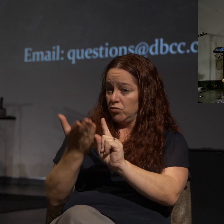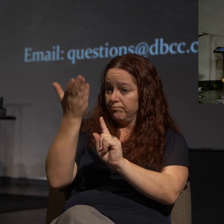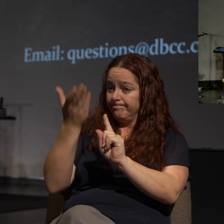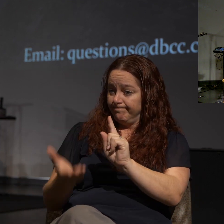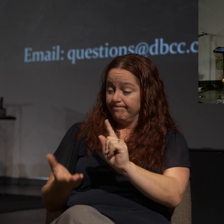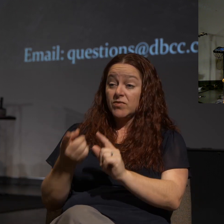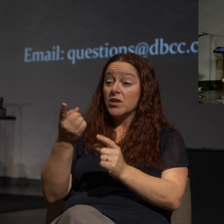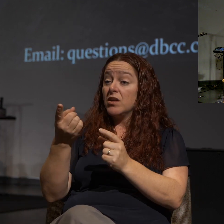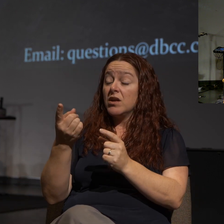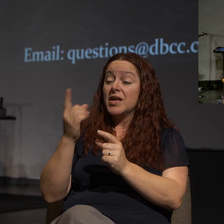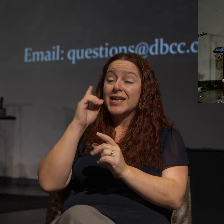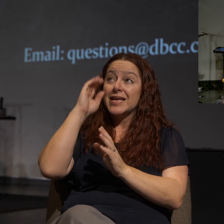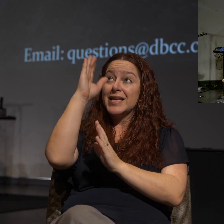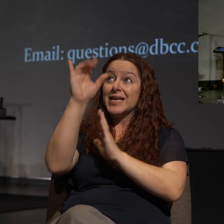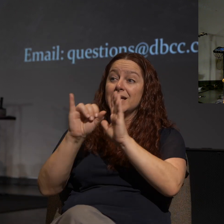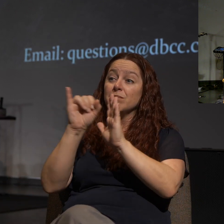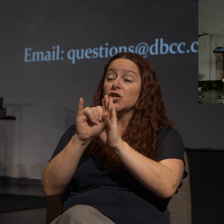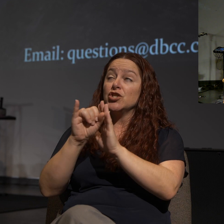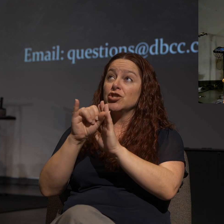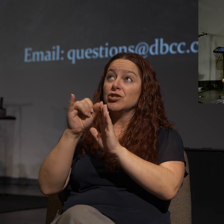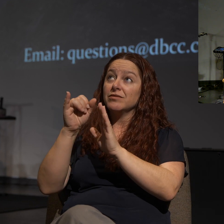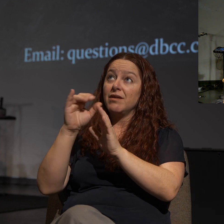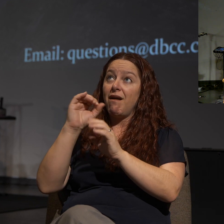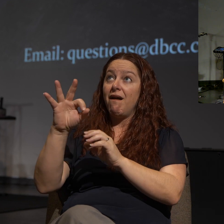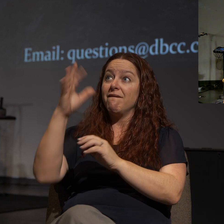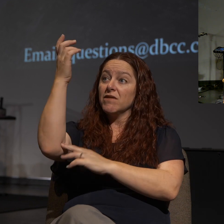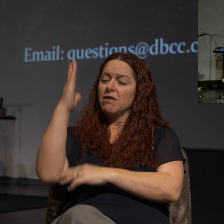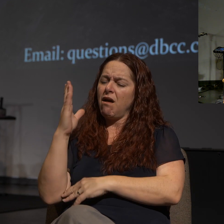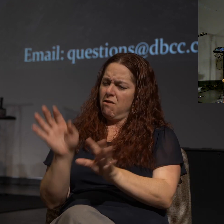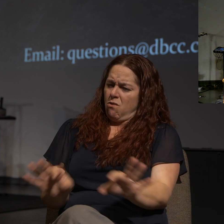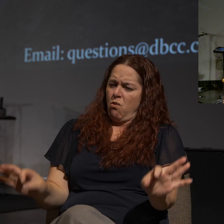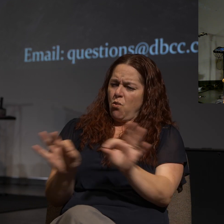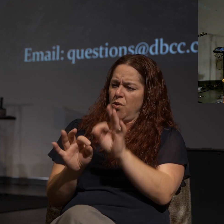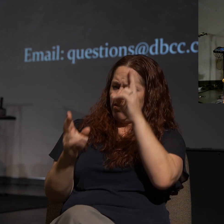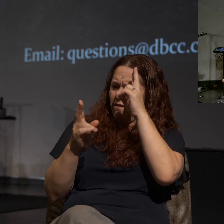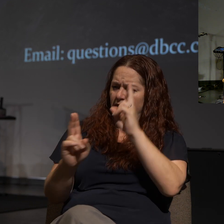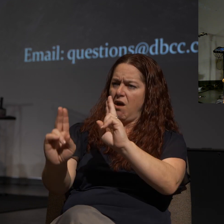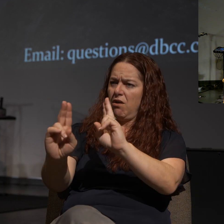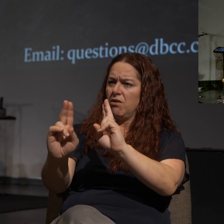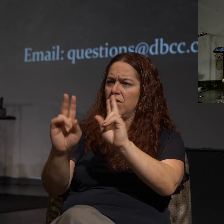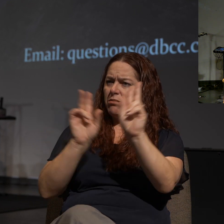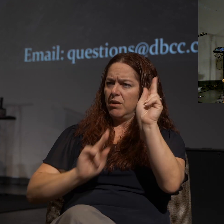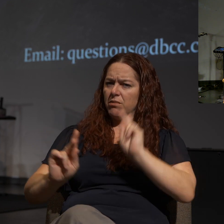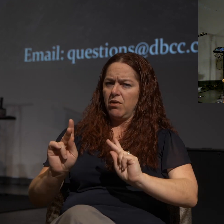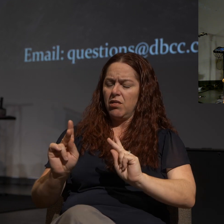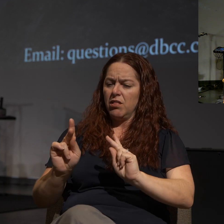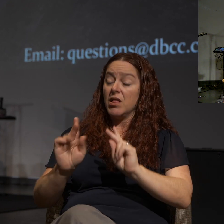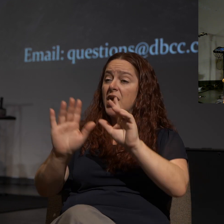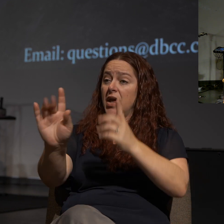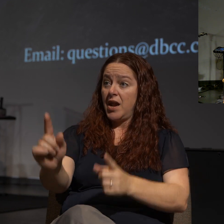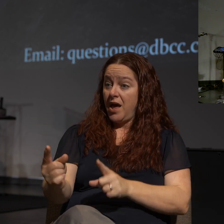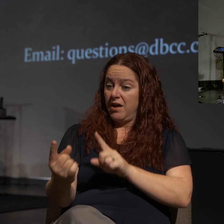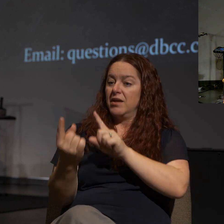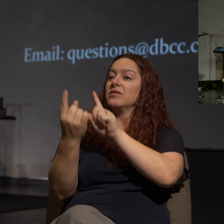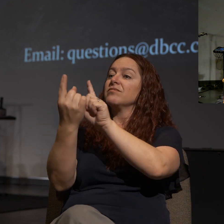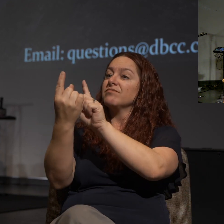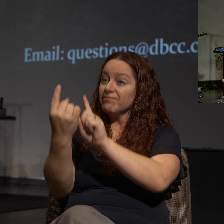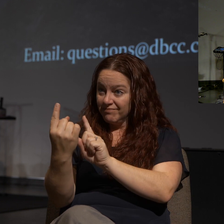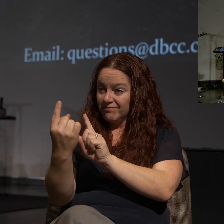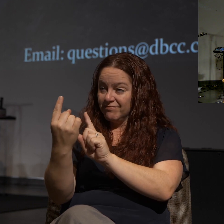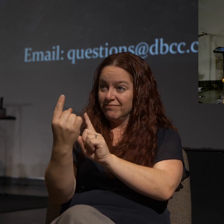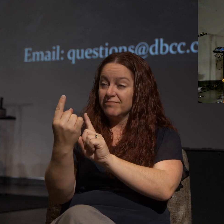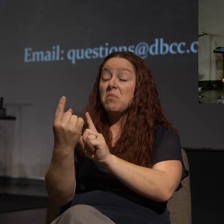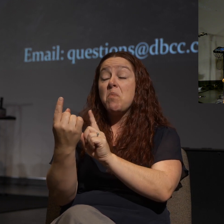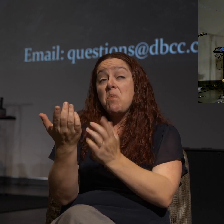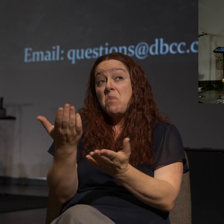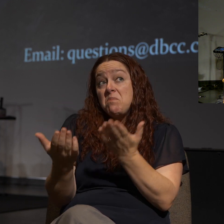Image bearers of God. Worthy of honor. And when I approach people with that framework, that then